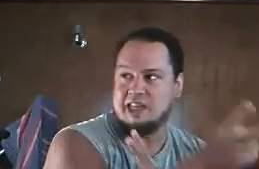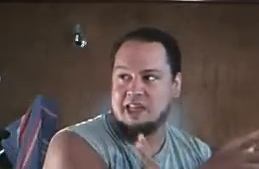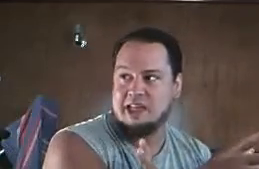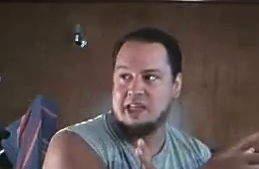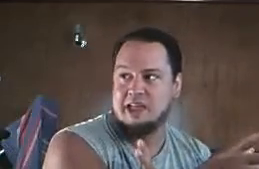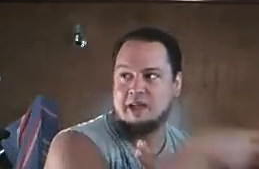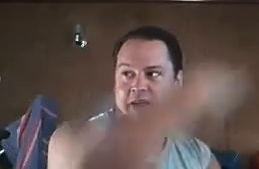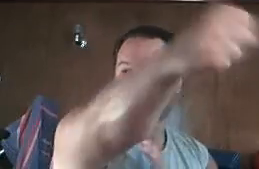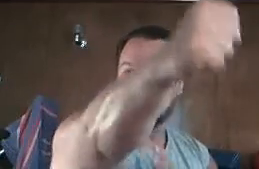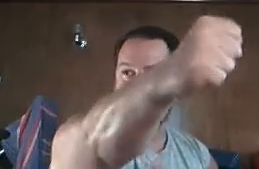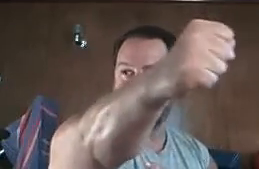Yeah. Yeah.